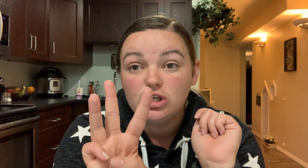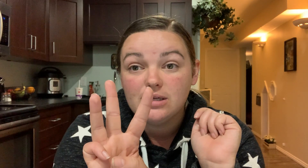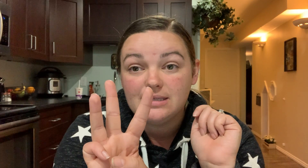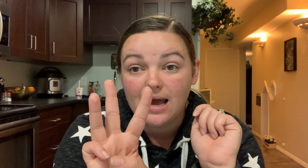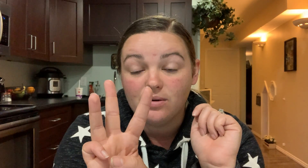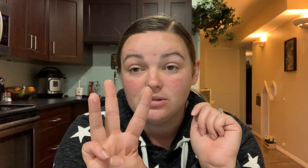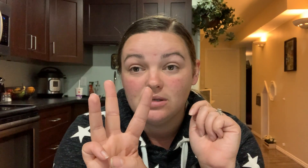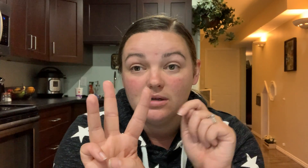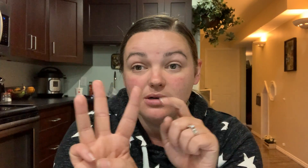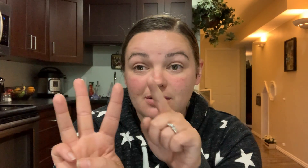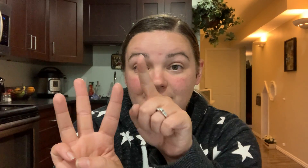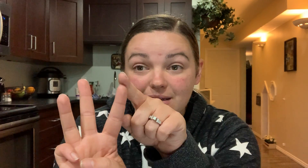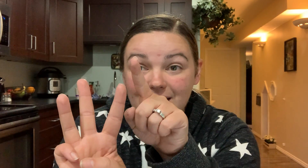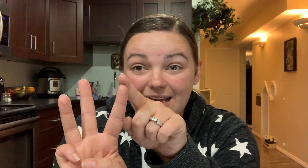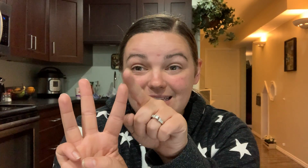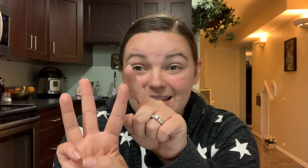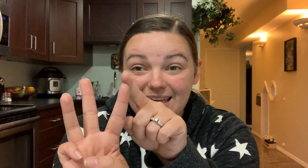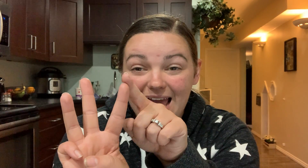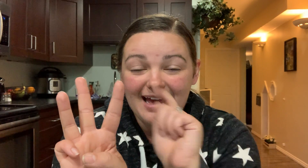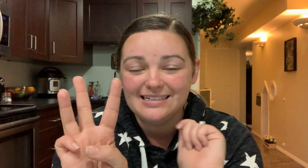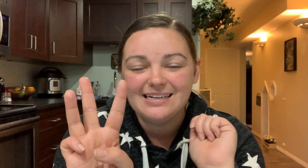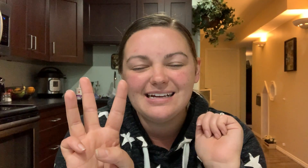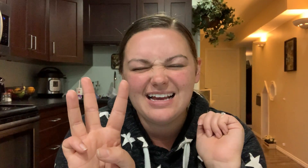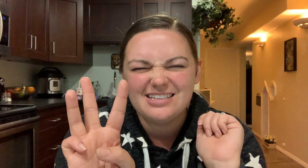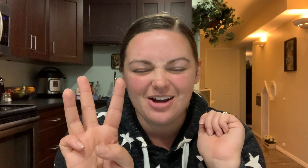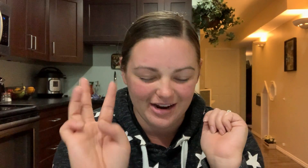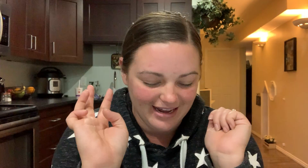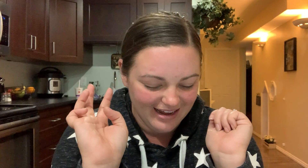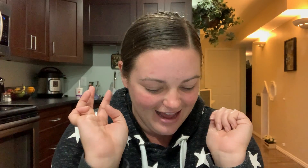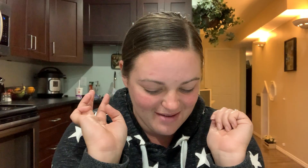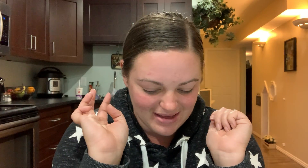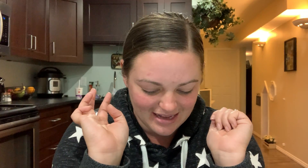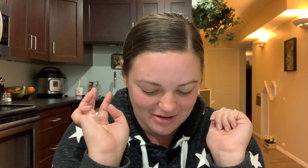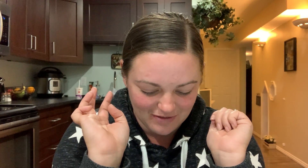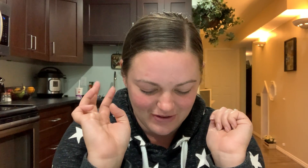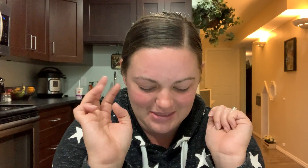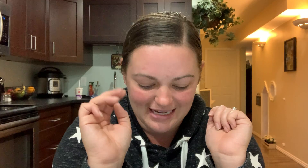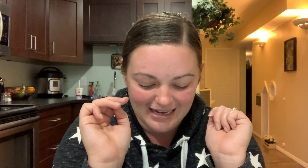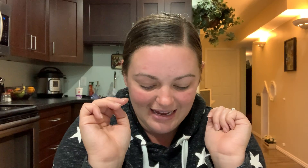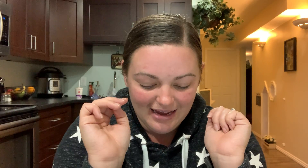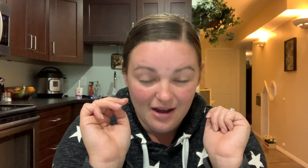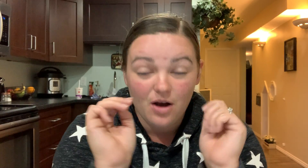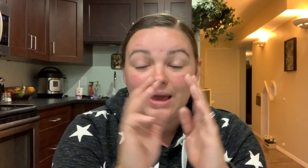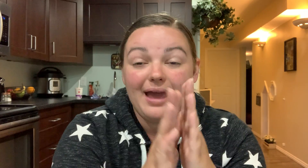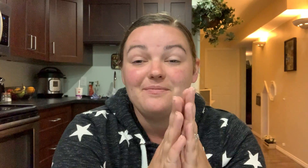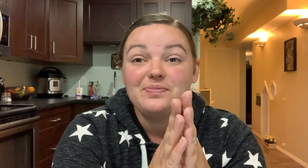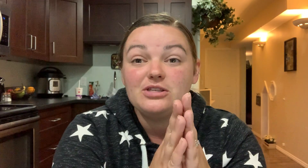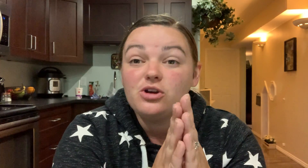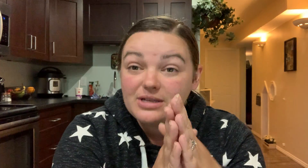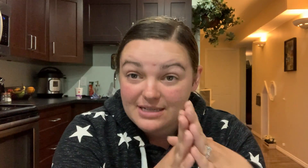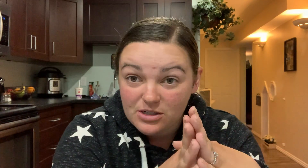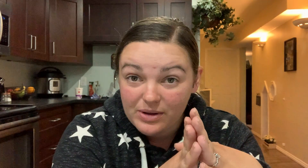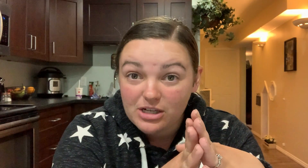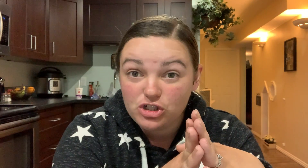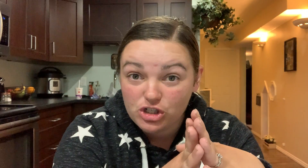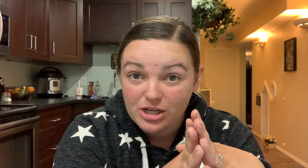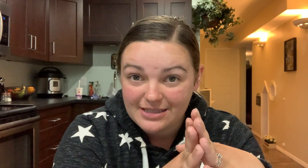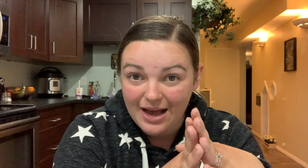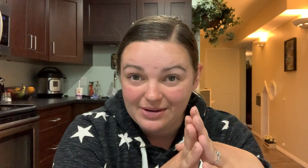sound it's at the end okay sorry I made that so confusing okay so you're listening to where the sh sound